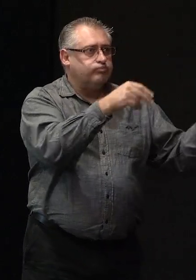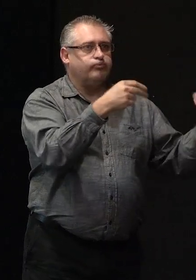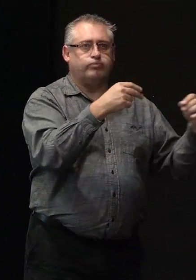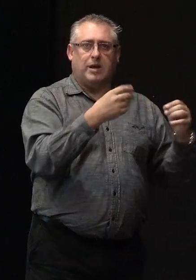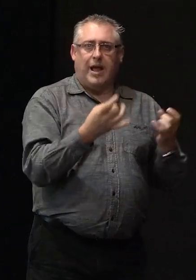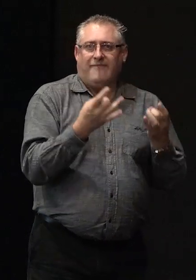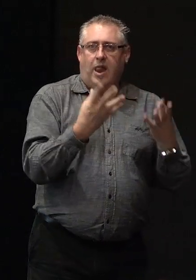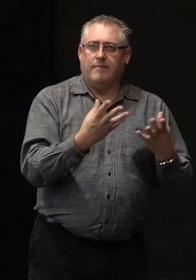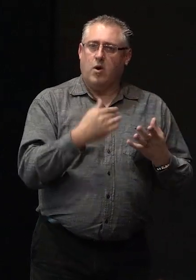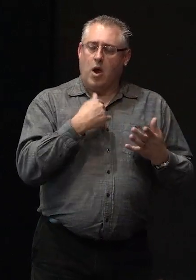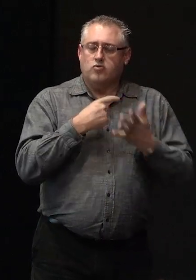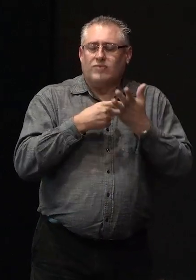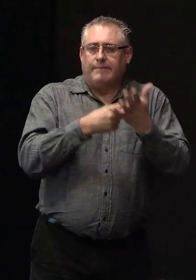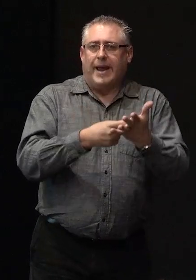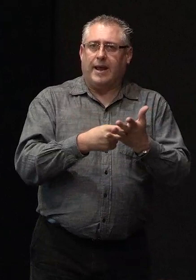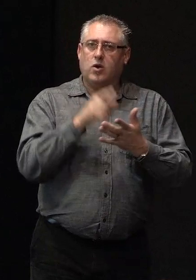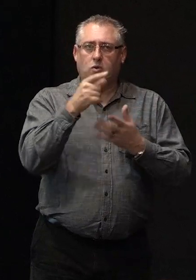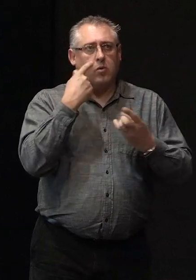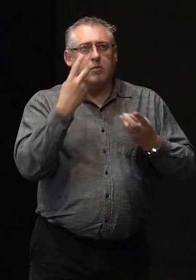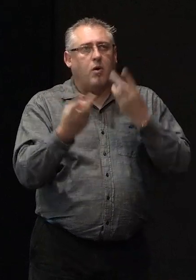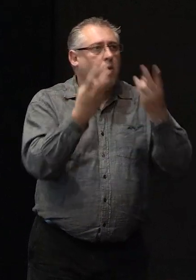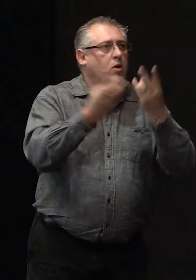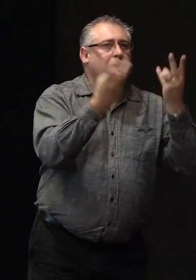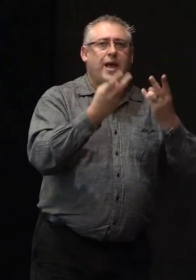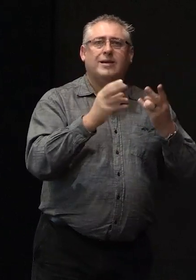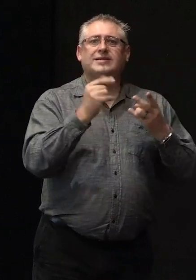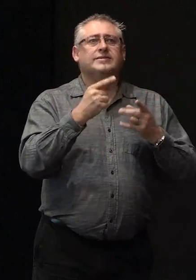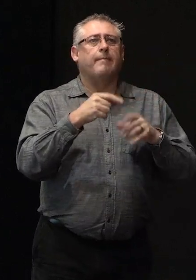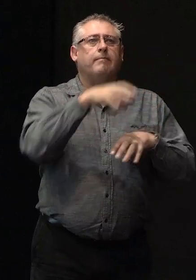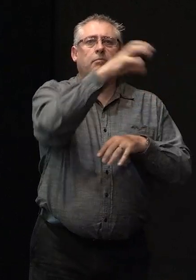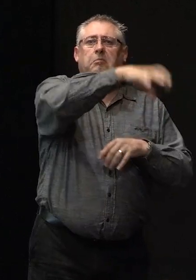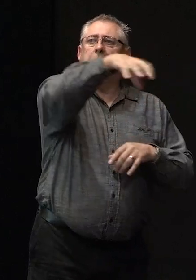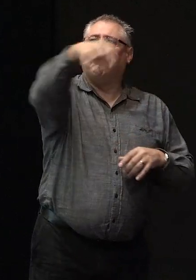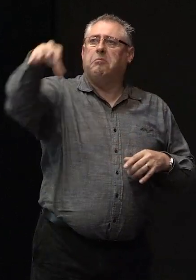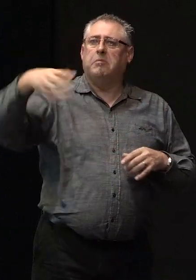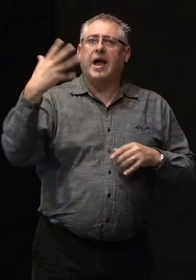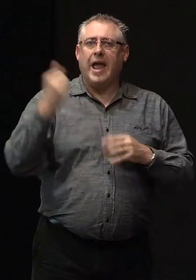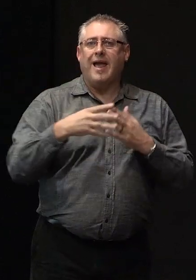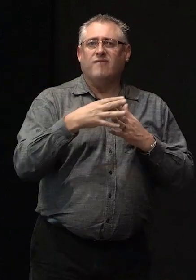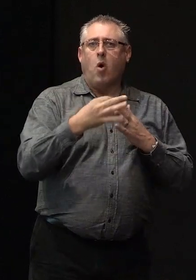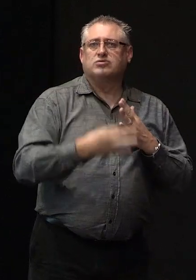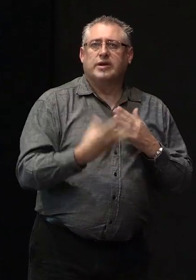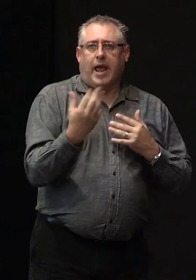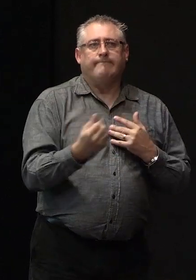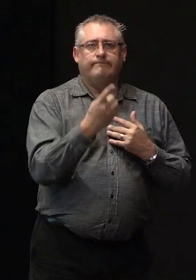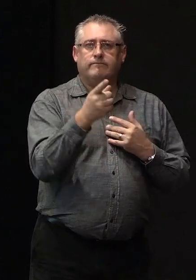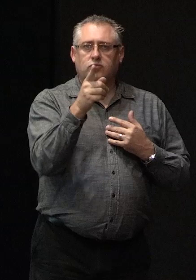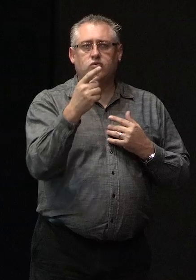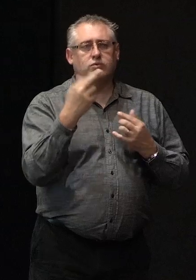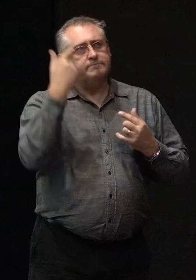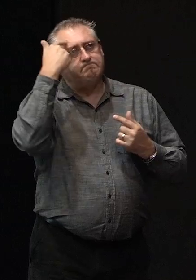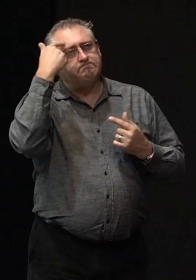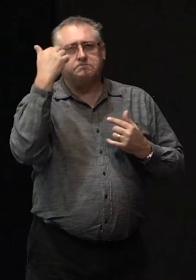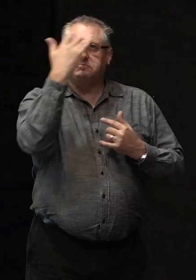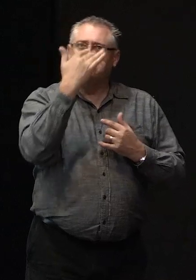I recommend that you look around at some of the commercial stalls they have some options there that you might wish to consider in